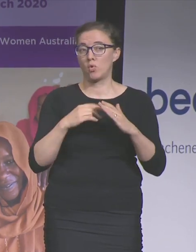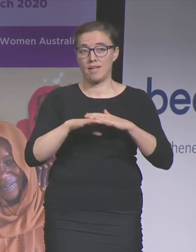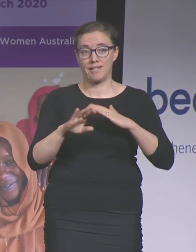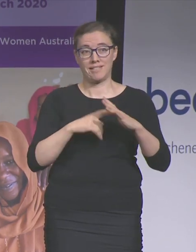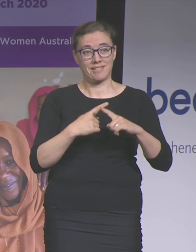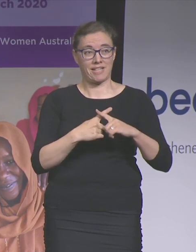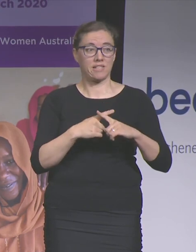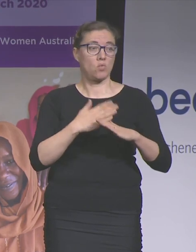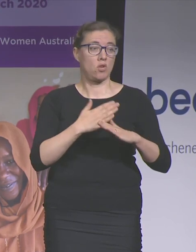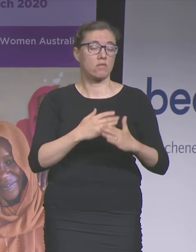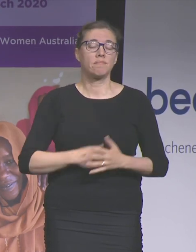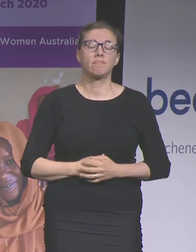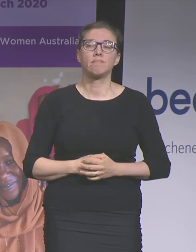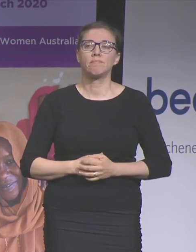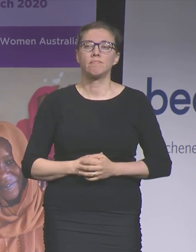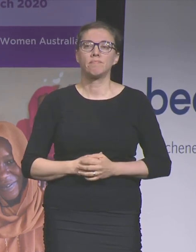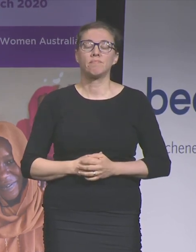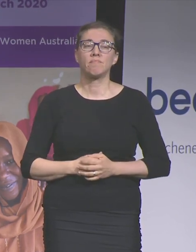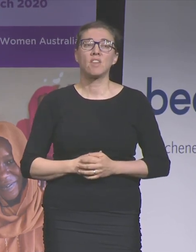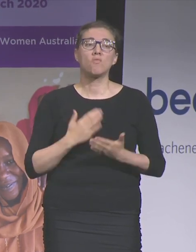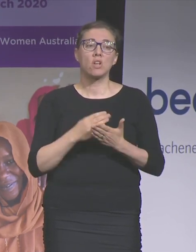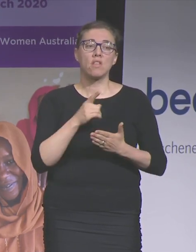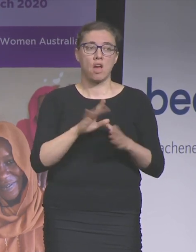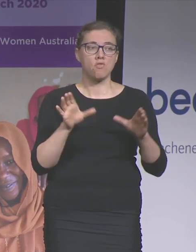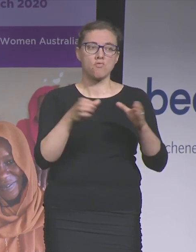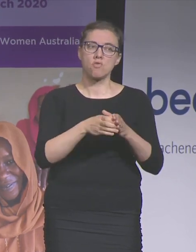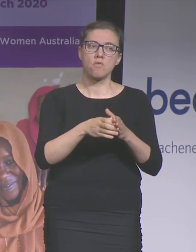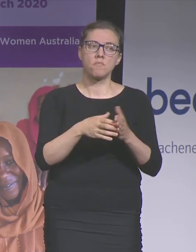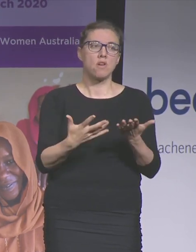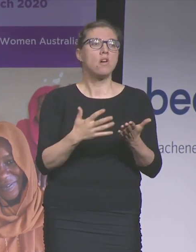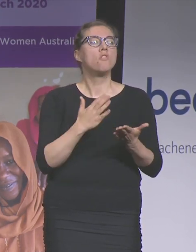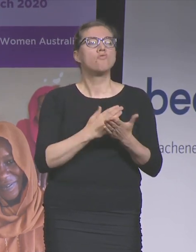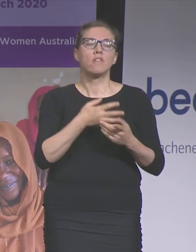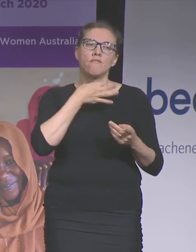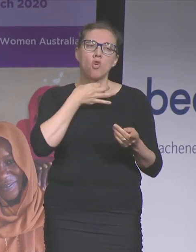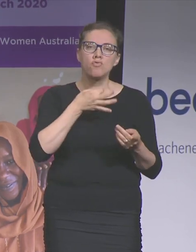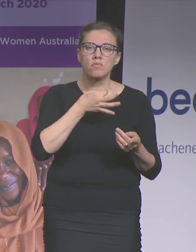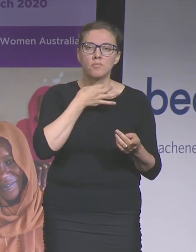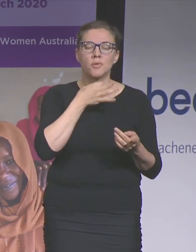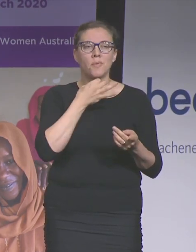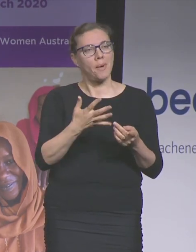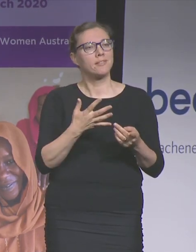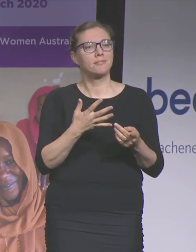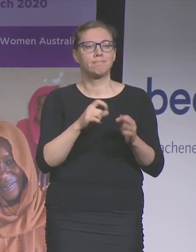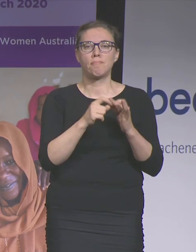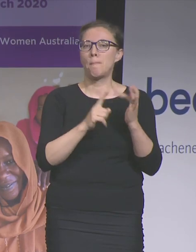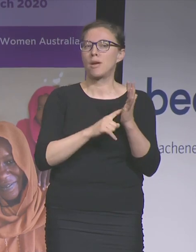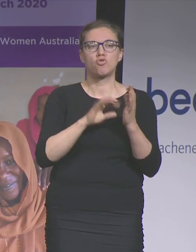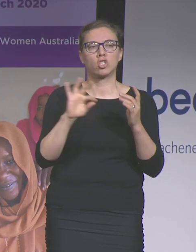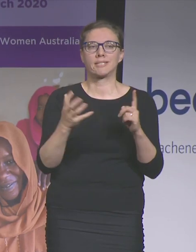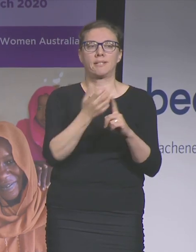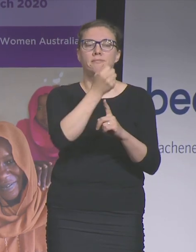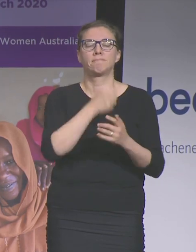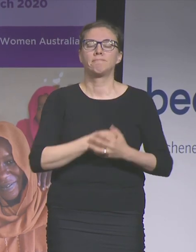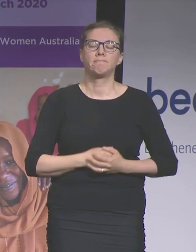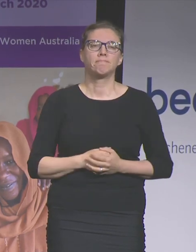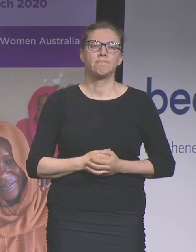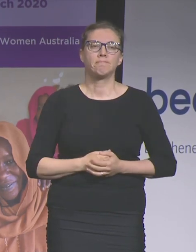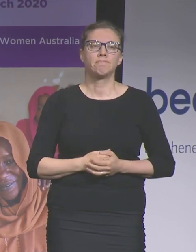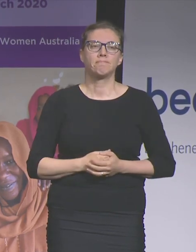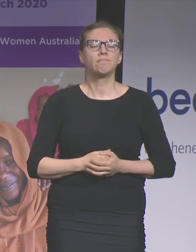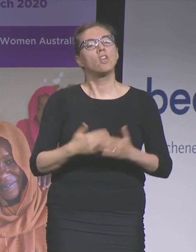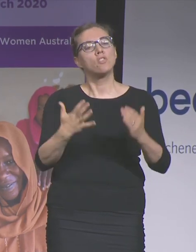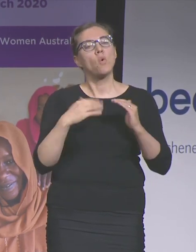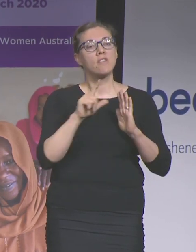amongst us and I hope it will be reconsidered in the near future. But of course there is legislative reform and then there is cultural change